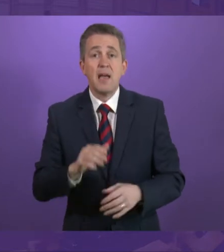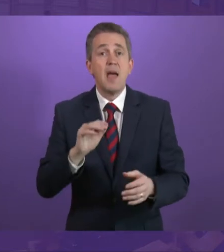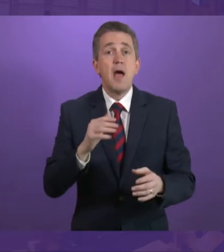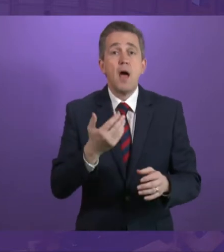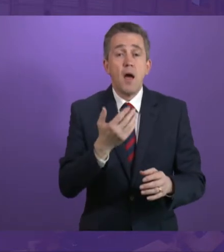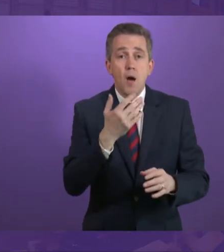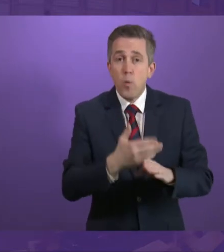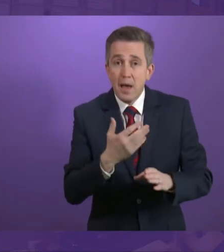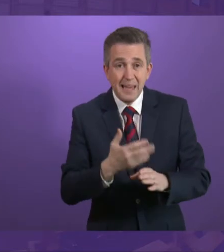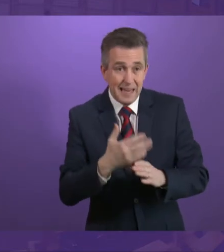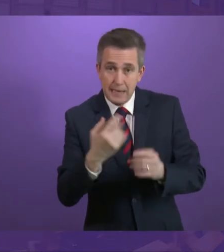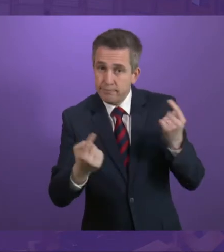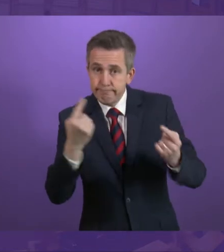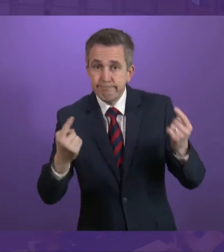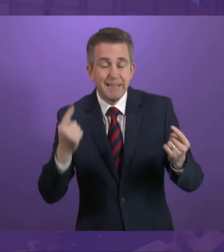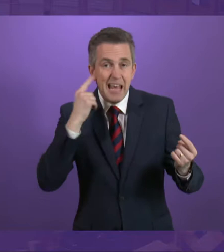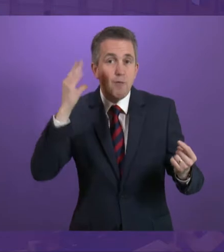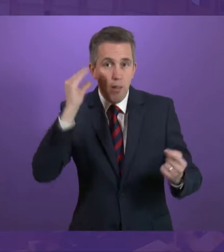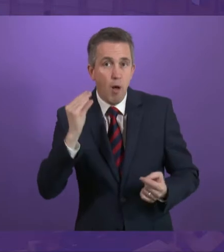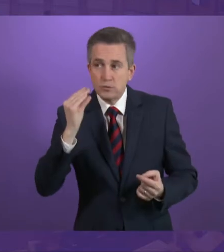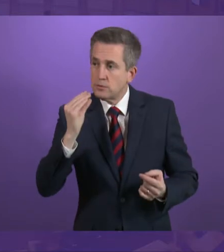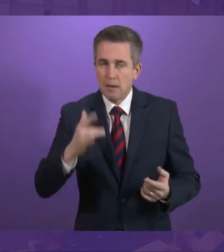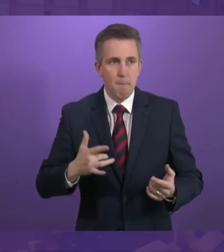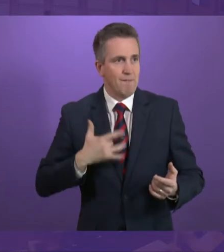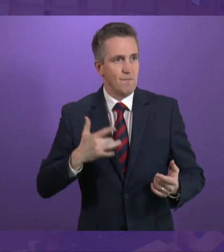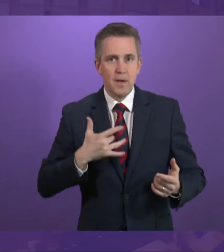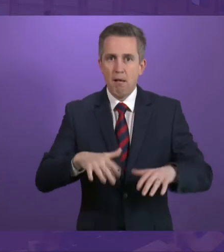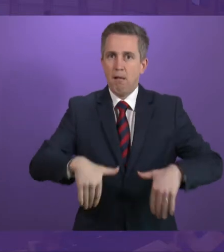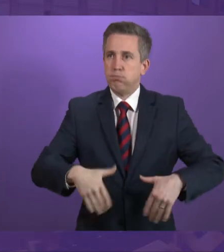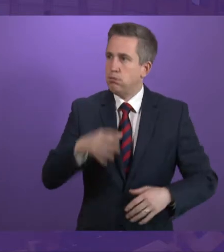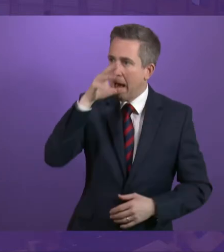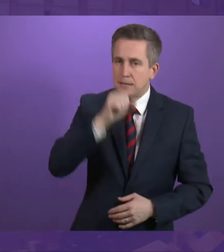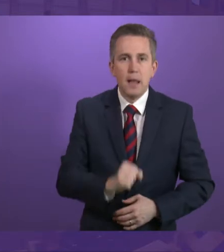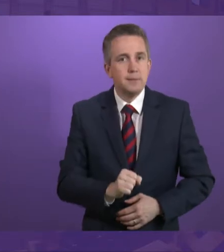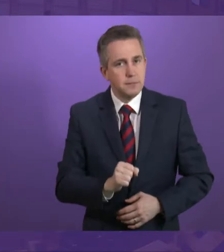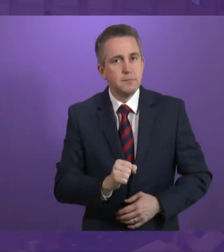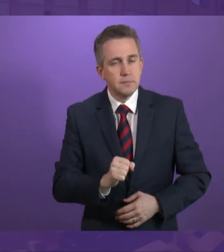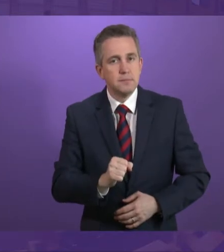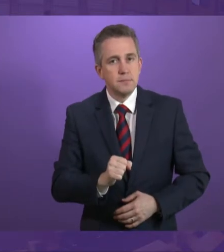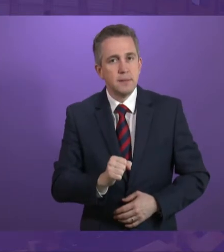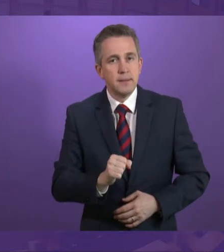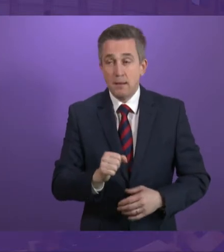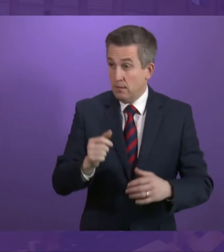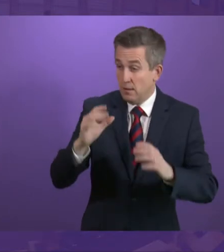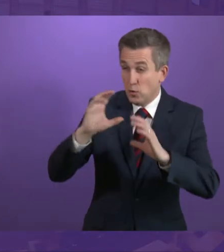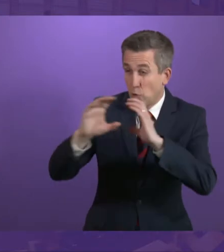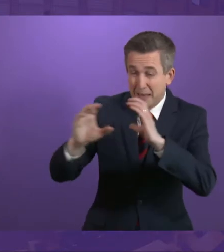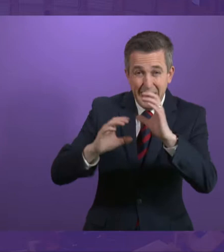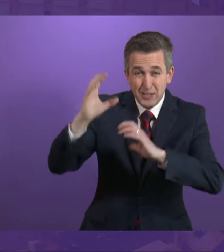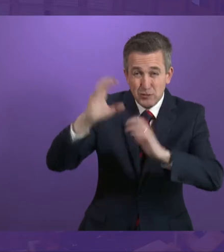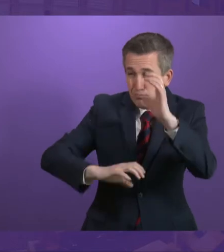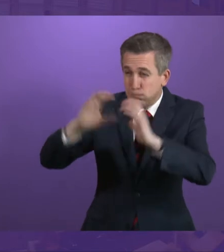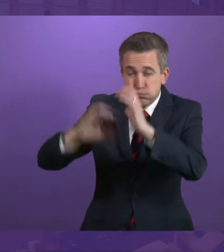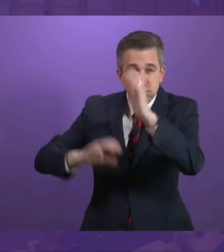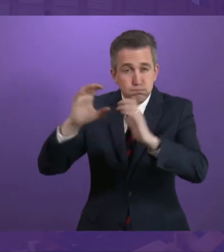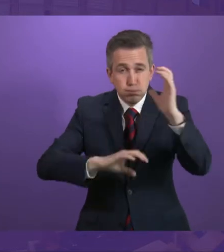age individuals can contribute to the feelings of isolation, alongside communication difficulties, which in